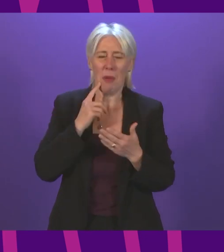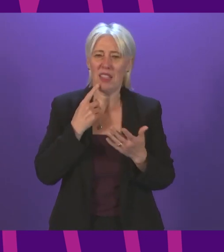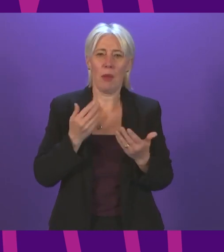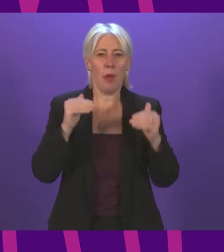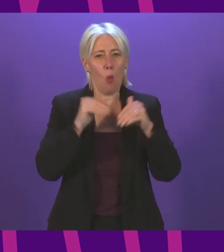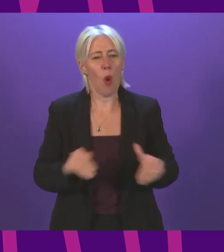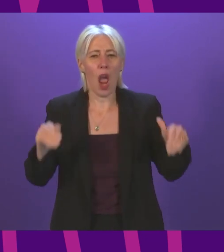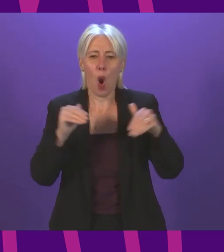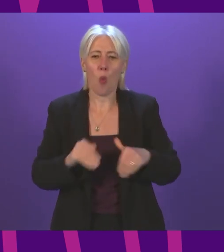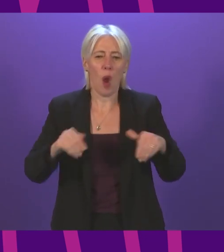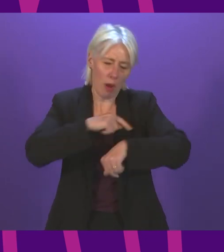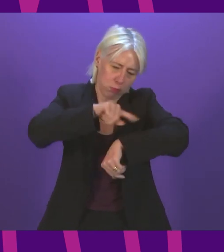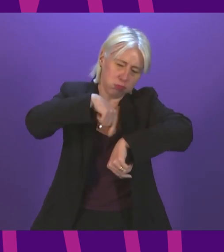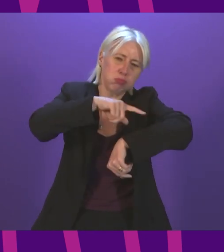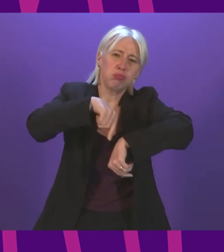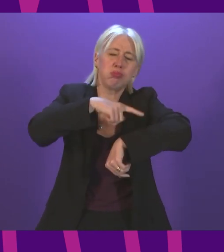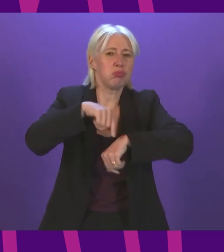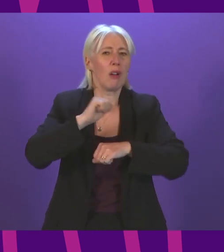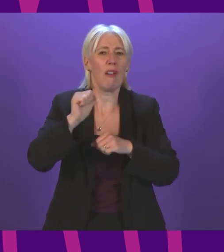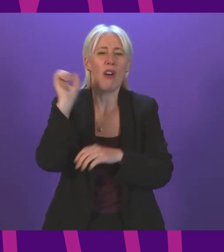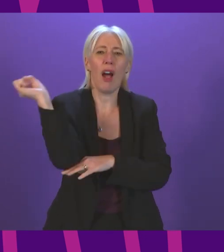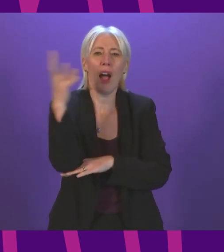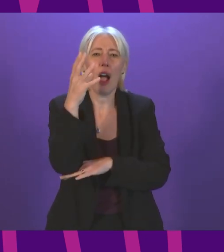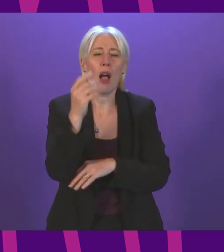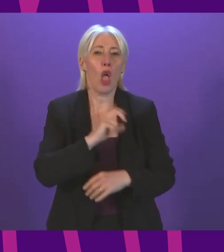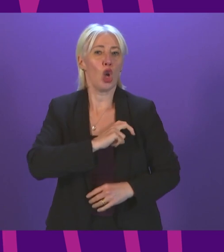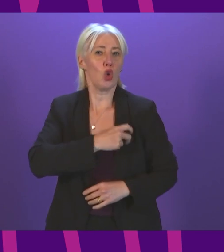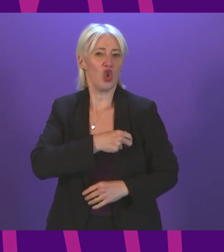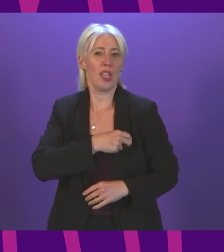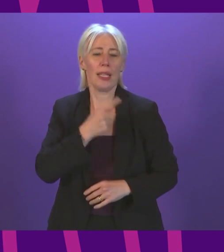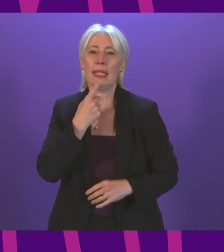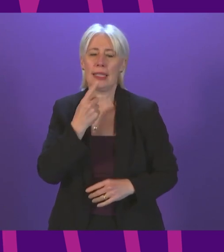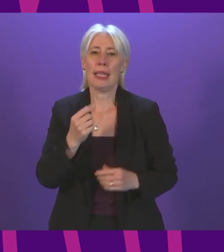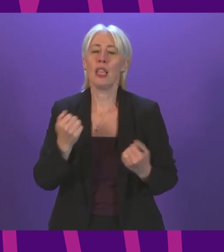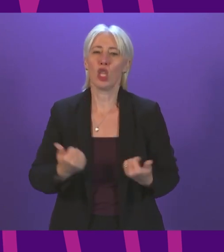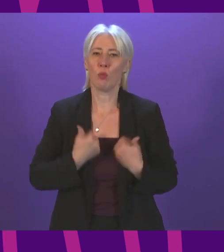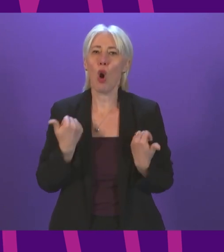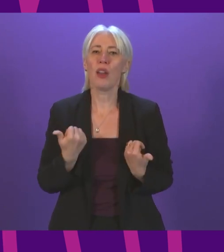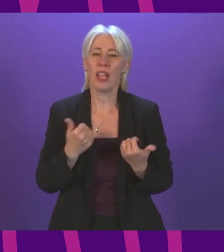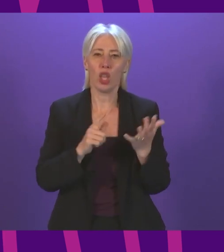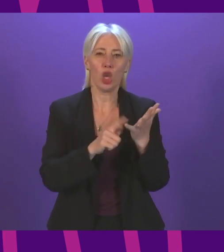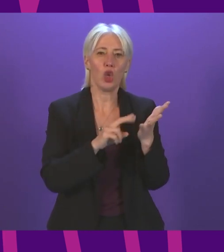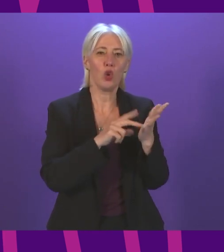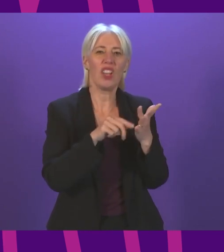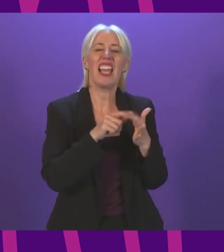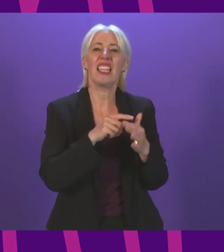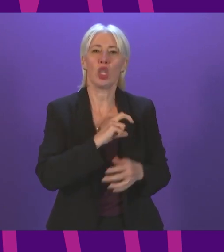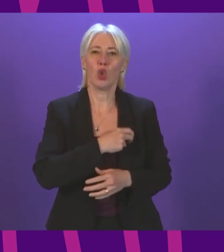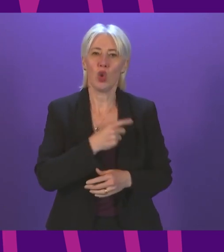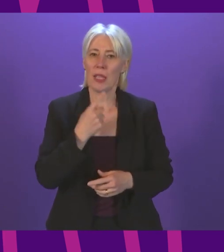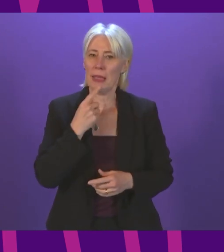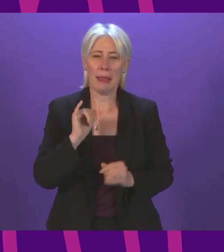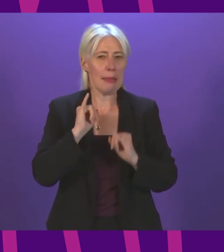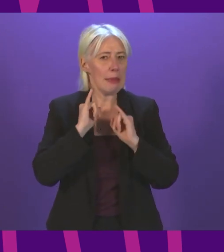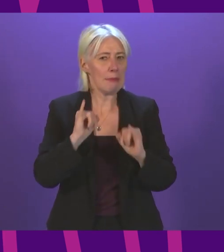ambulances. Jamie McNamee of Unite said this morning that this is as bad as it has been in my